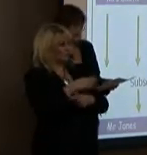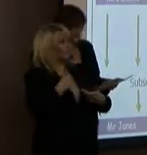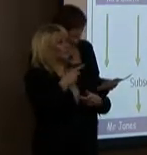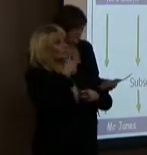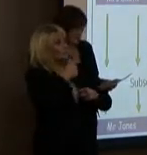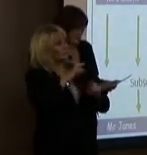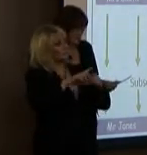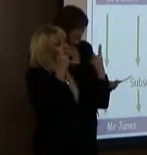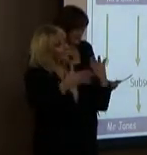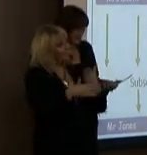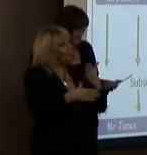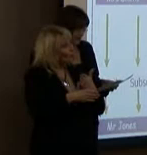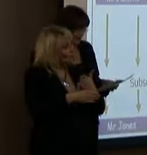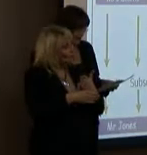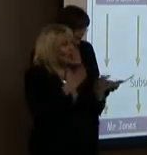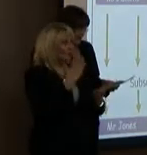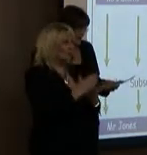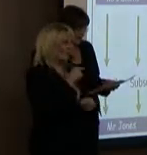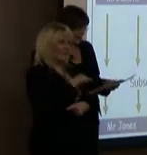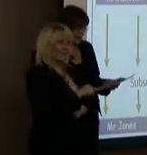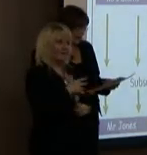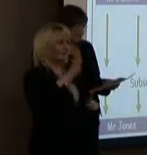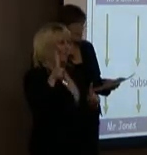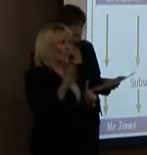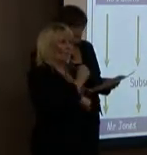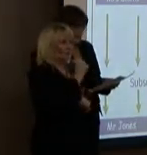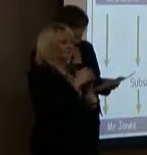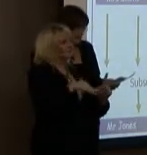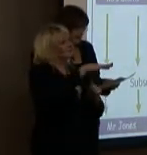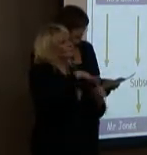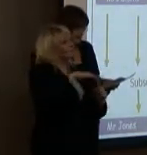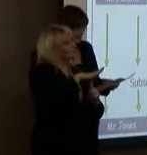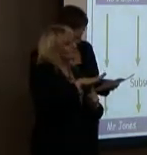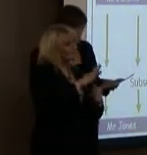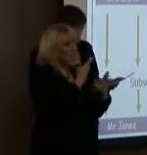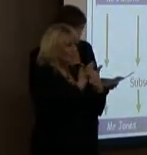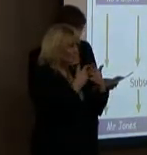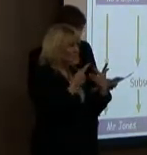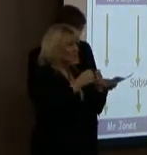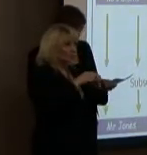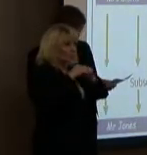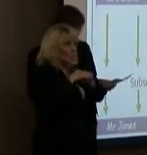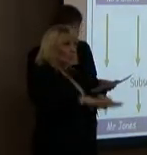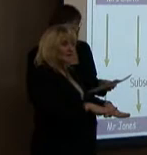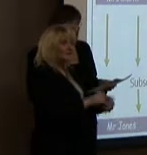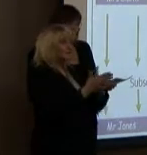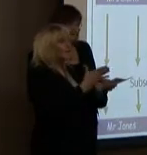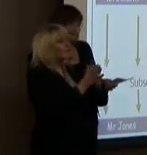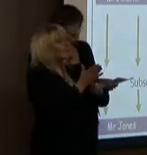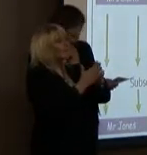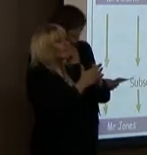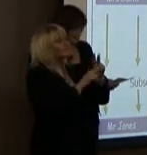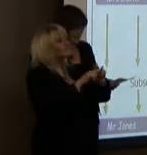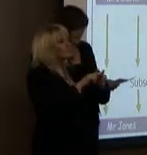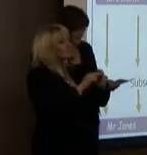This process is a win-win situation. The amount of waste going into landfill will be reduced, therefore helping